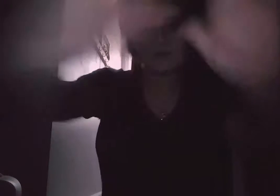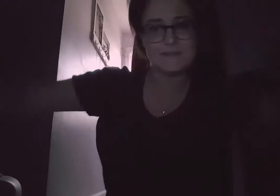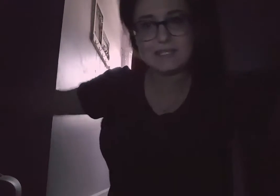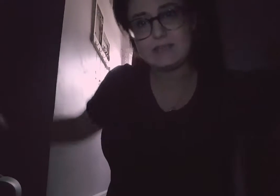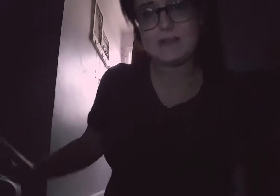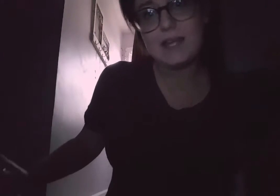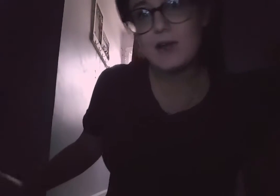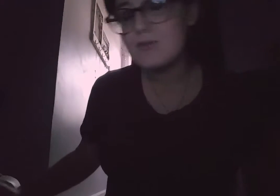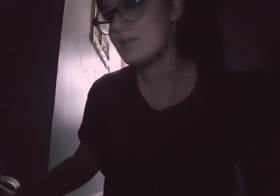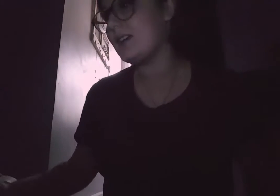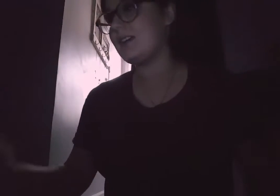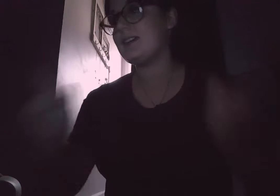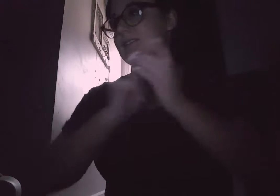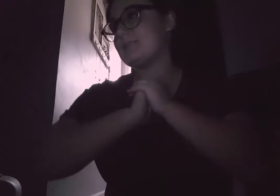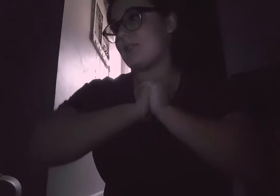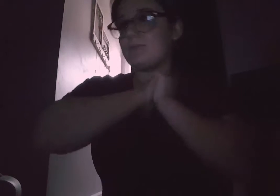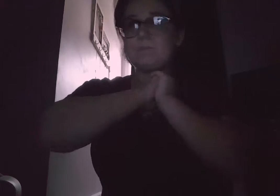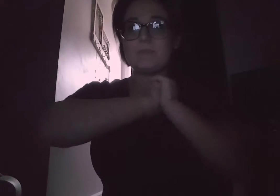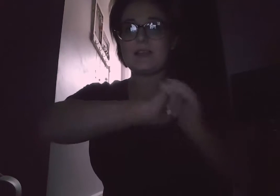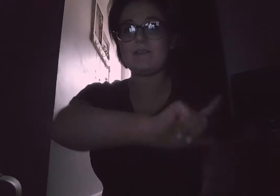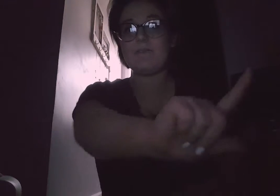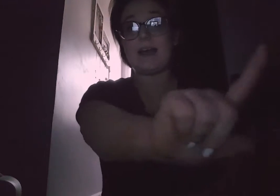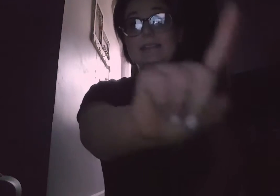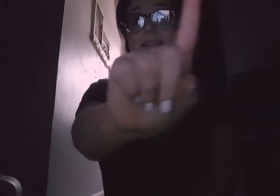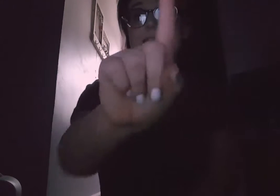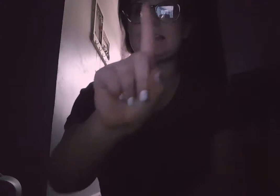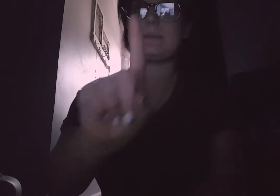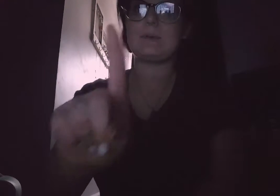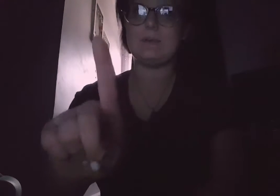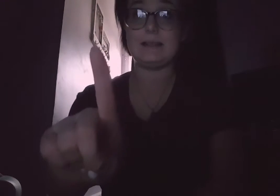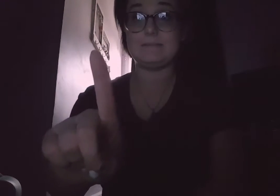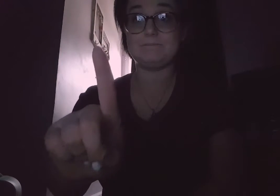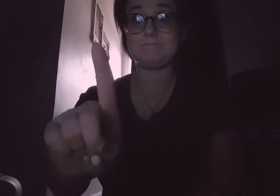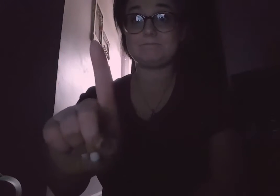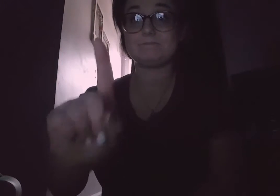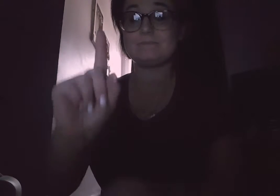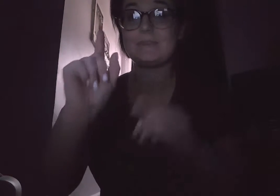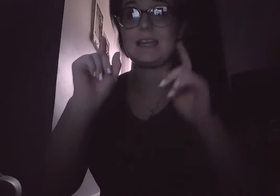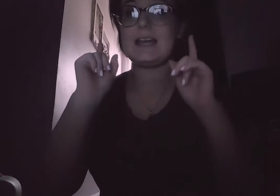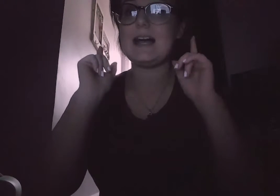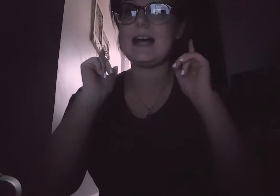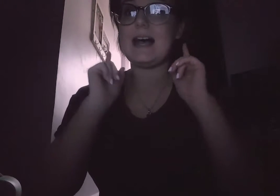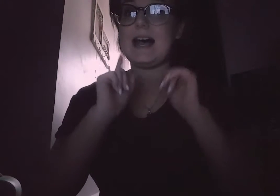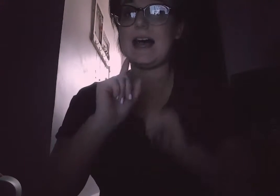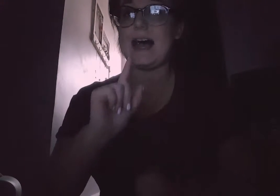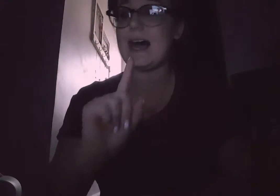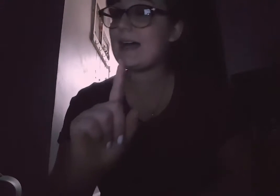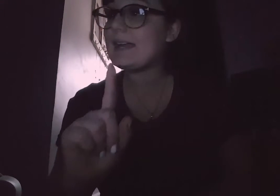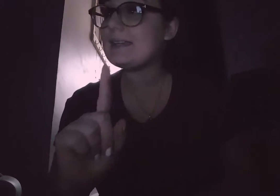with this video. So, fact number one. I